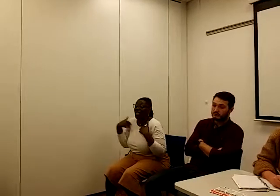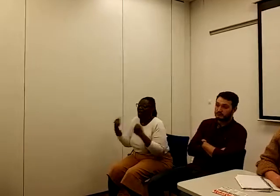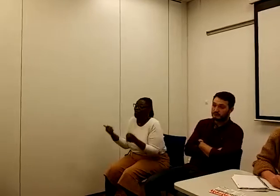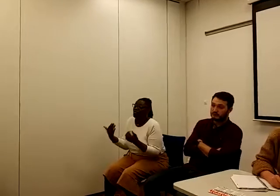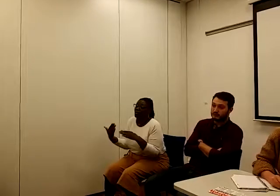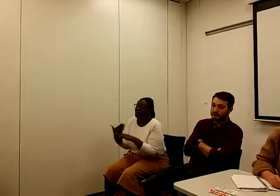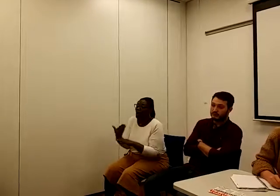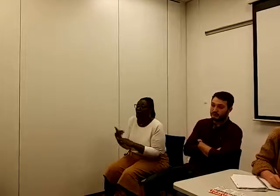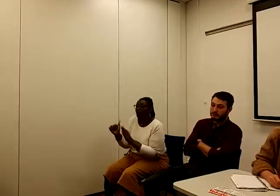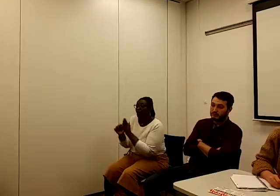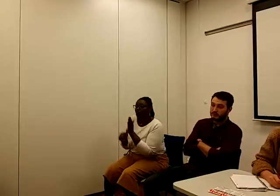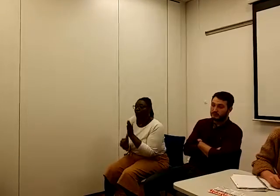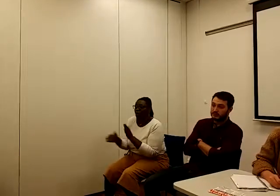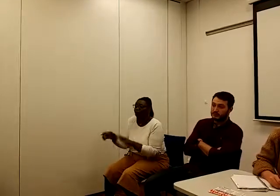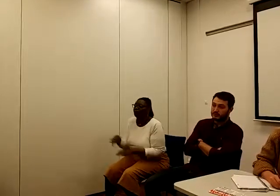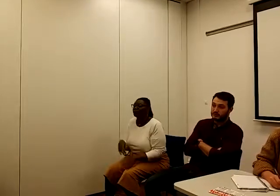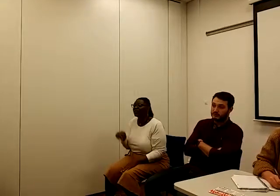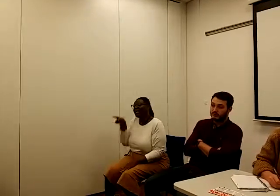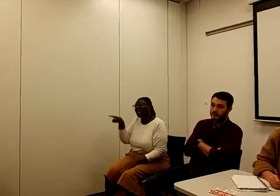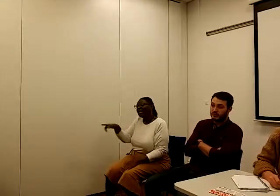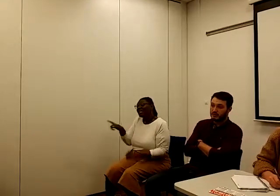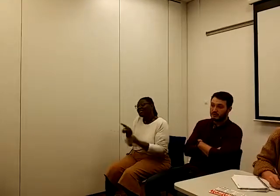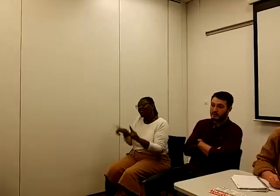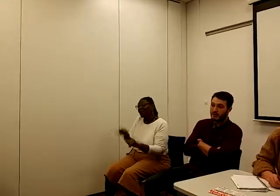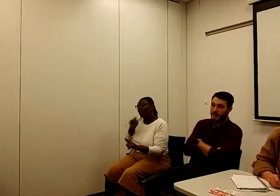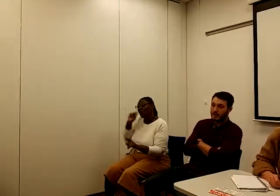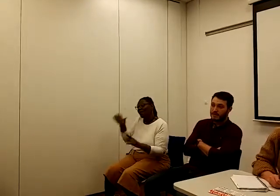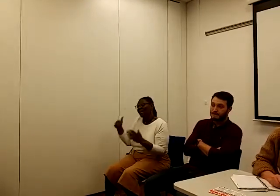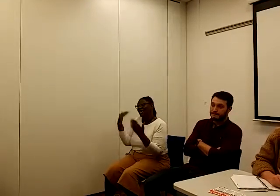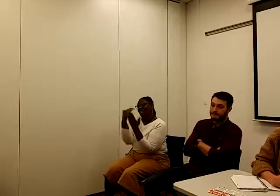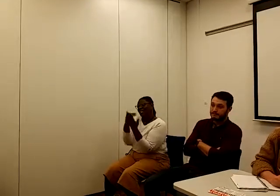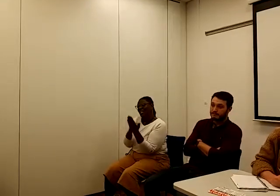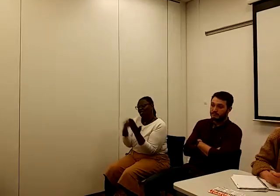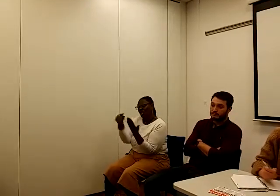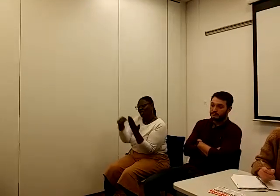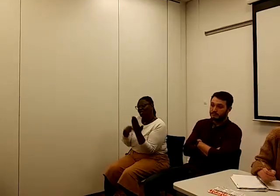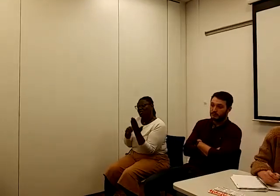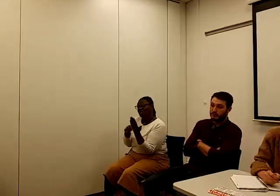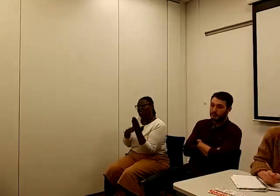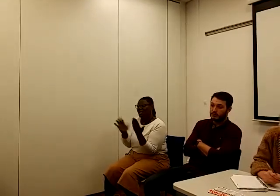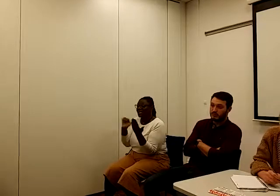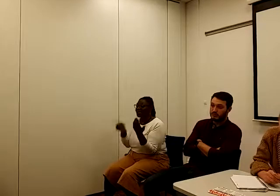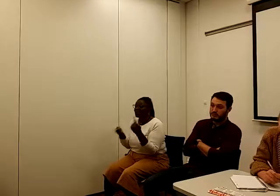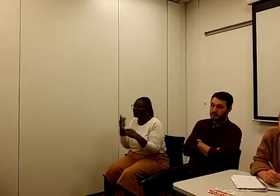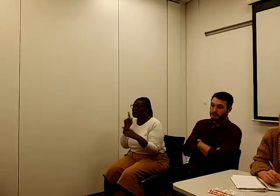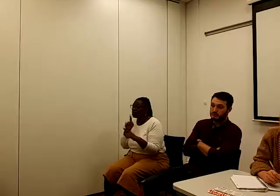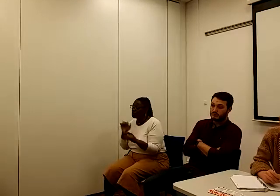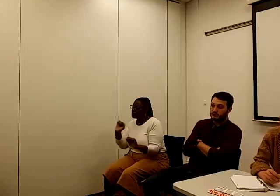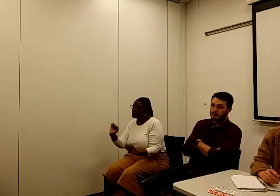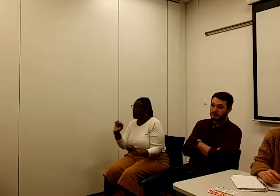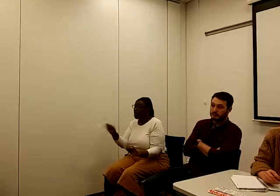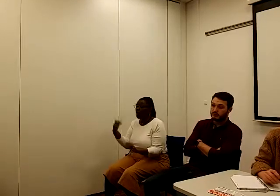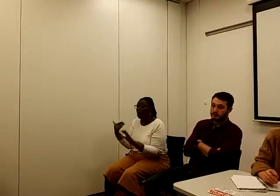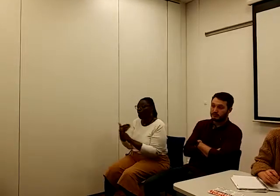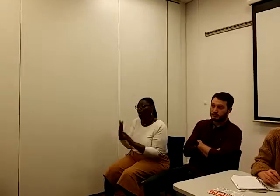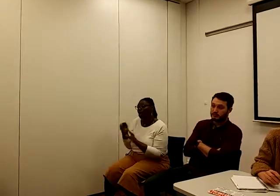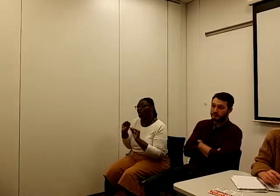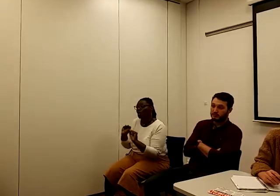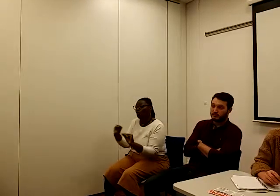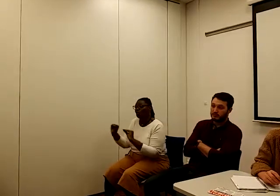programme, is that they're going to make conditionality subject to your work coach's discretion.